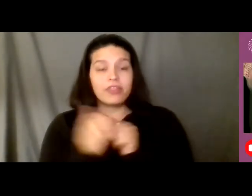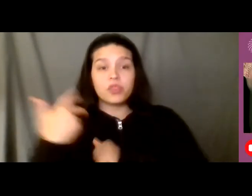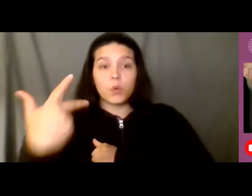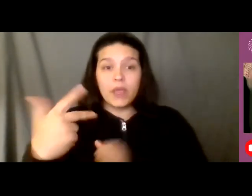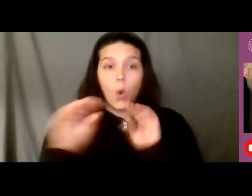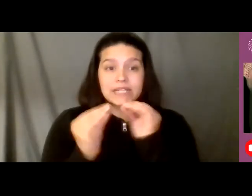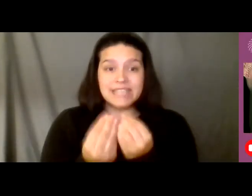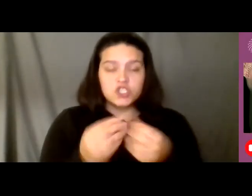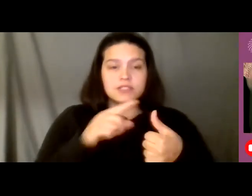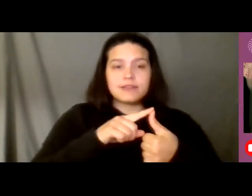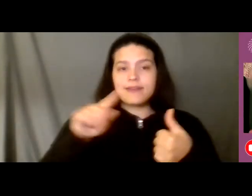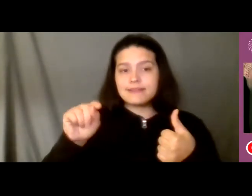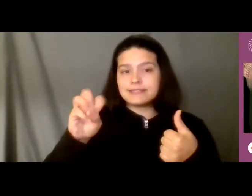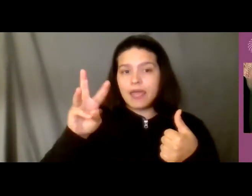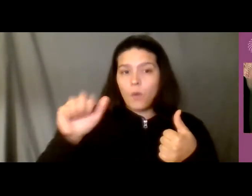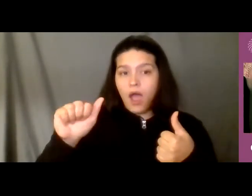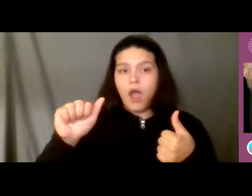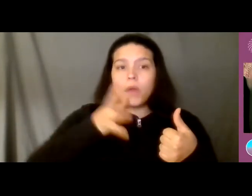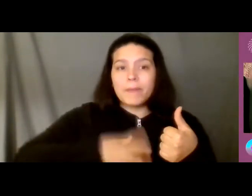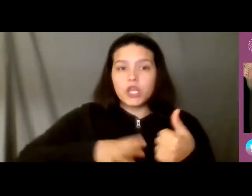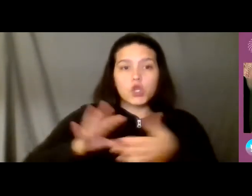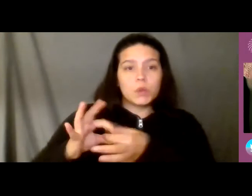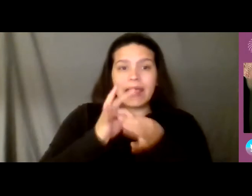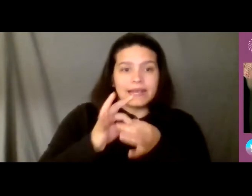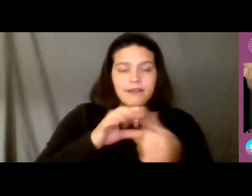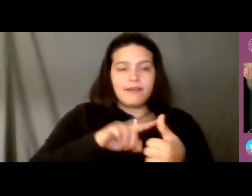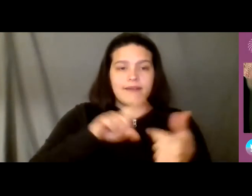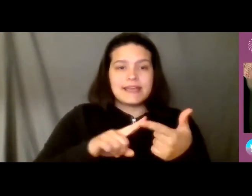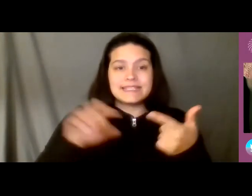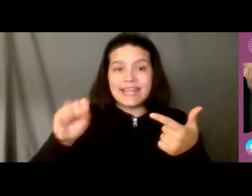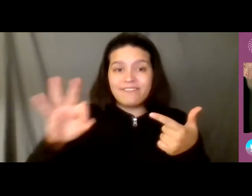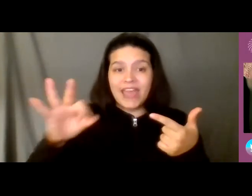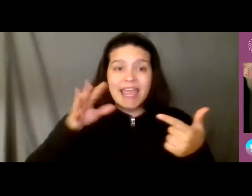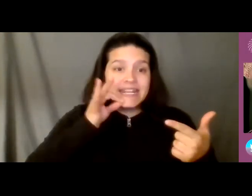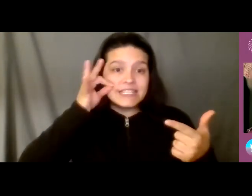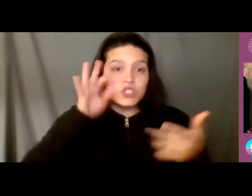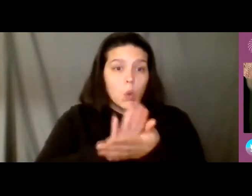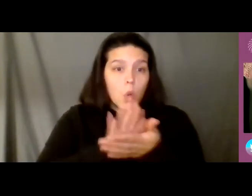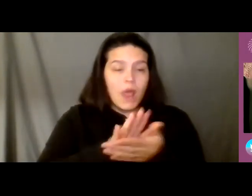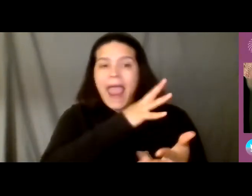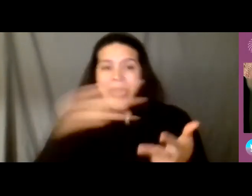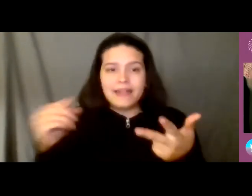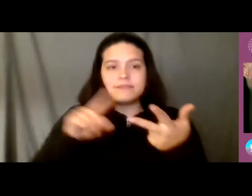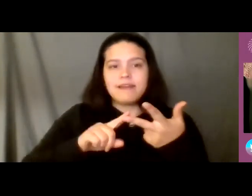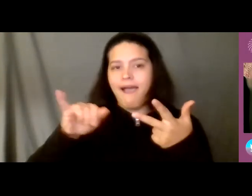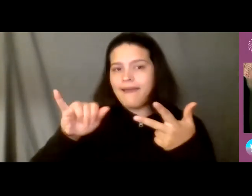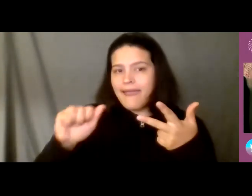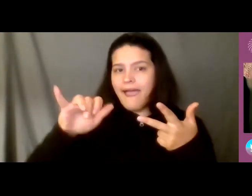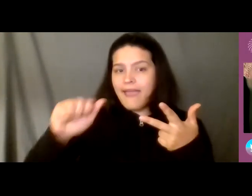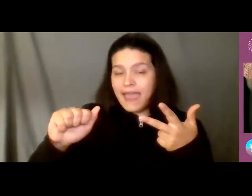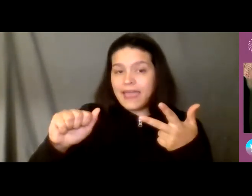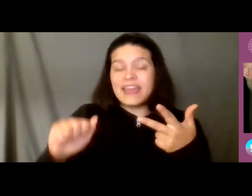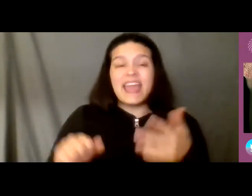santa fe indian school and also uh the iaia the institute of american indian